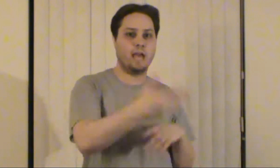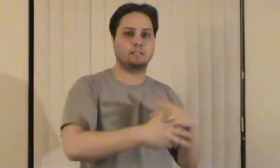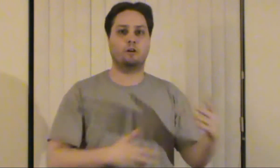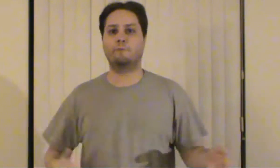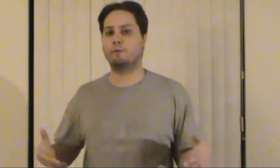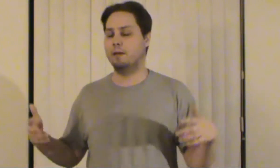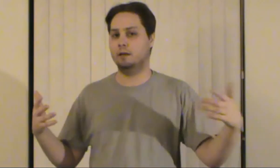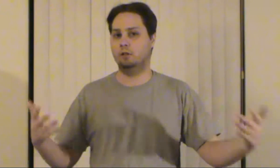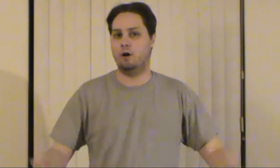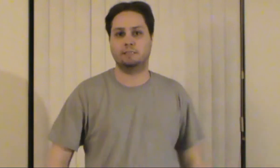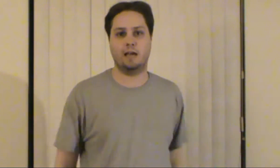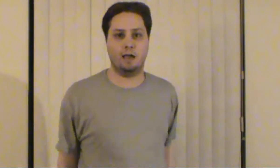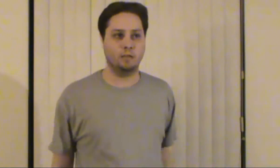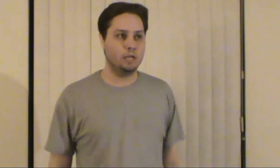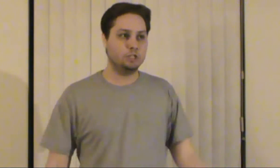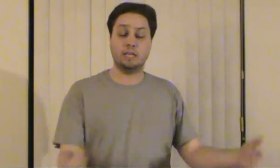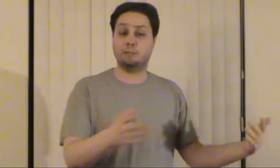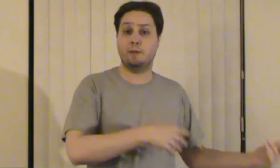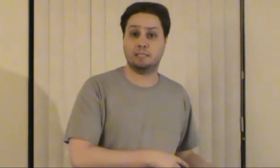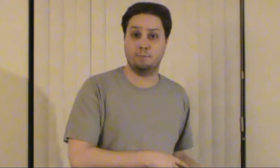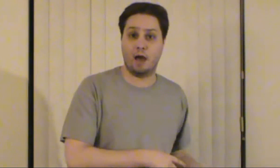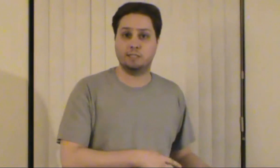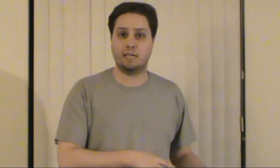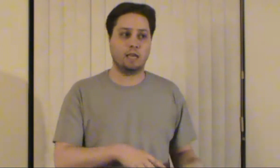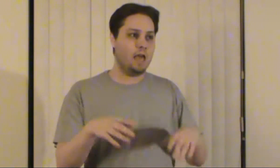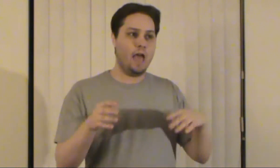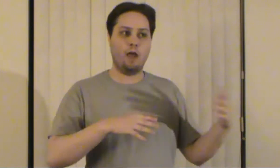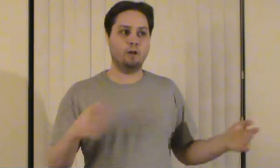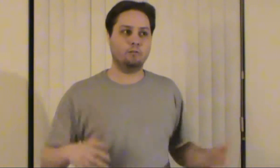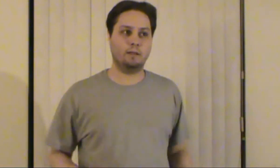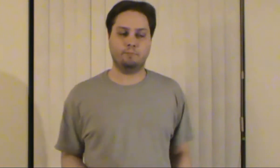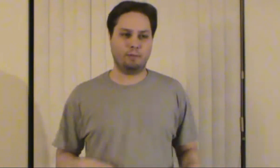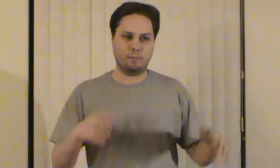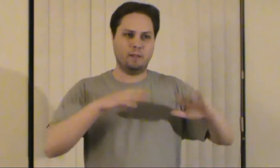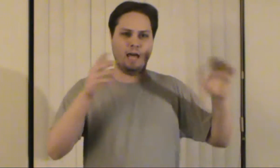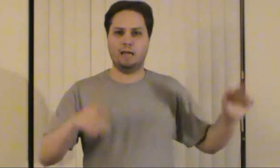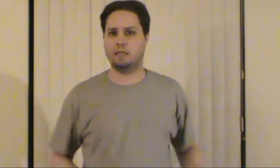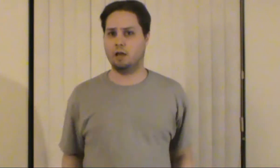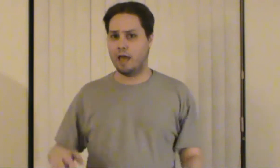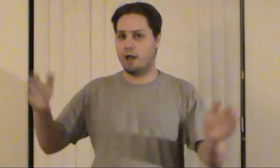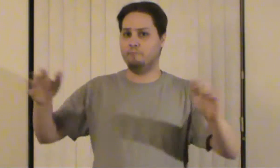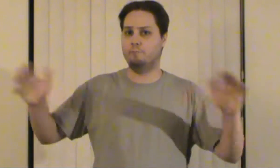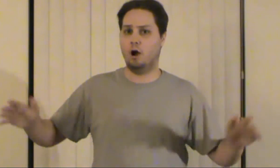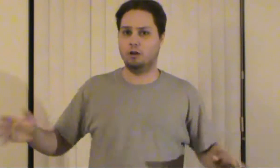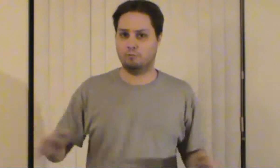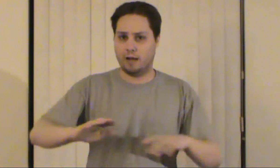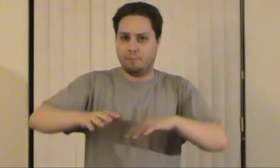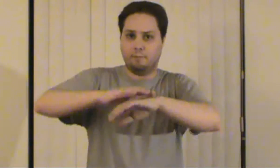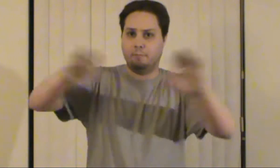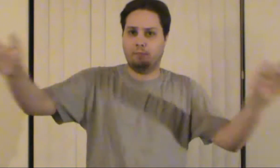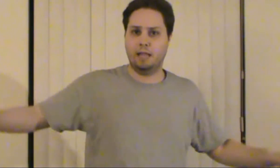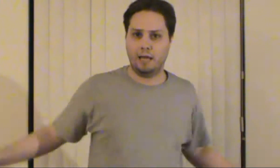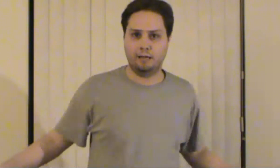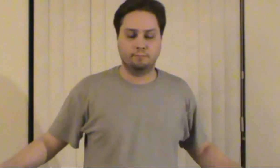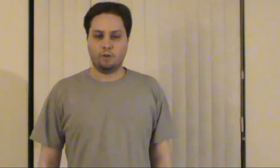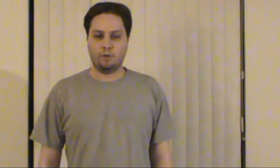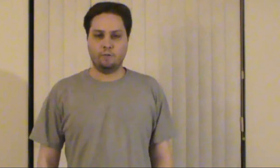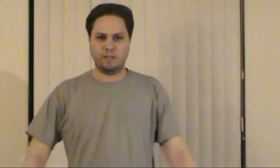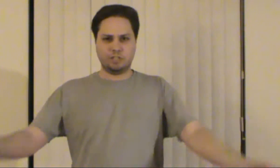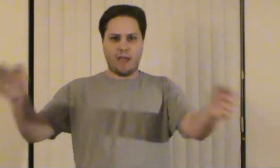she hasn't heard from him in a long time she gets pissed about it's like hey what about blah blah blah it's like hey i'm from mars or whatnot blah blah blah blah eventually